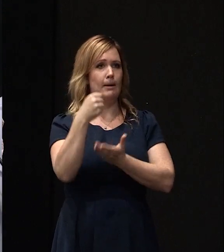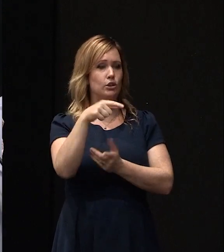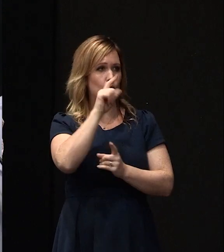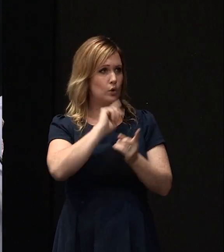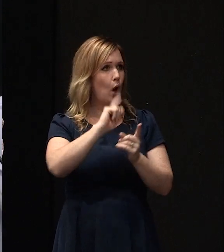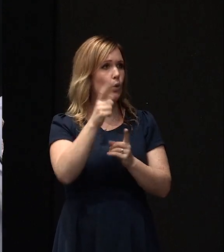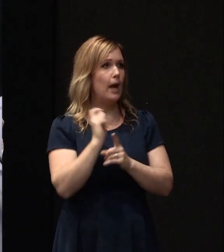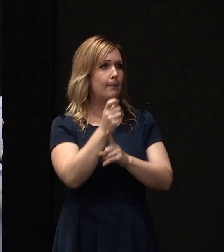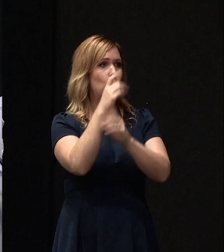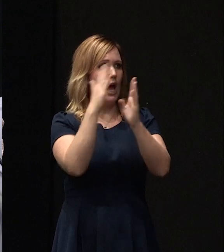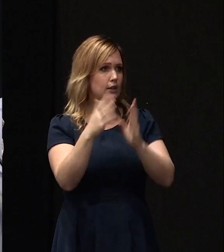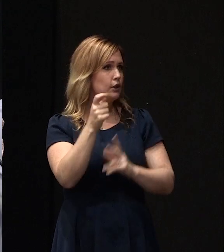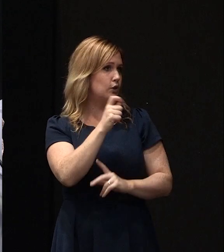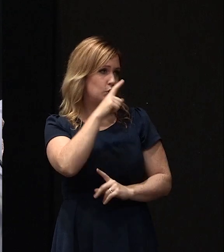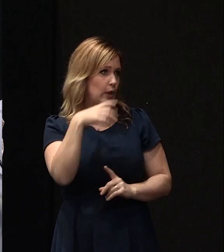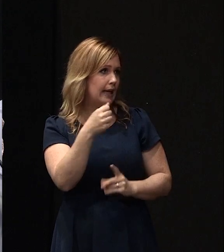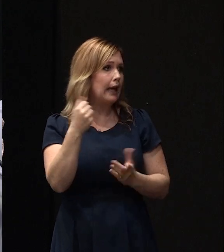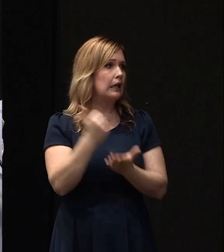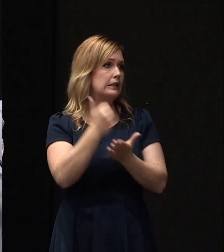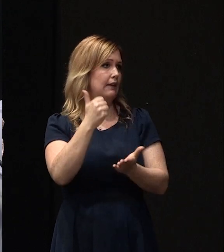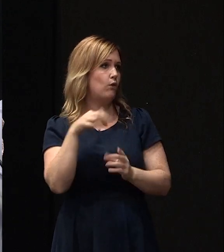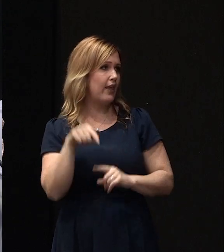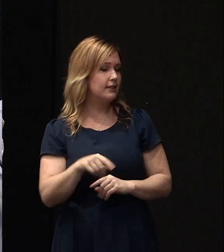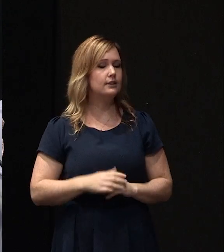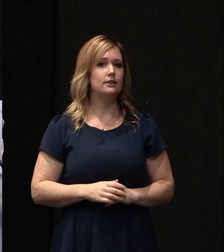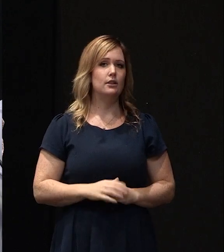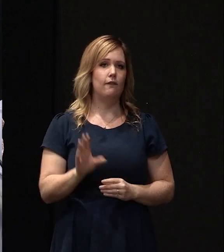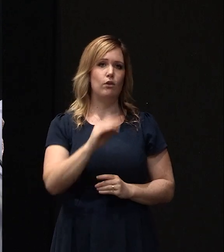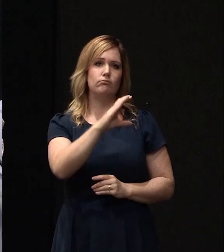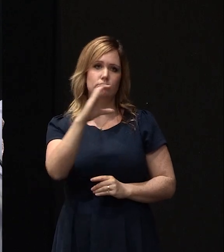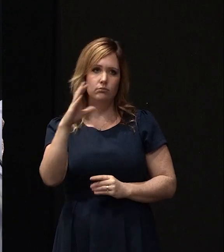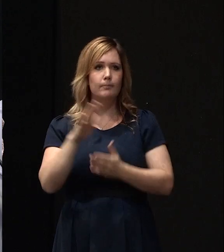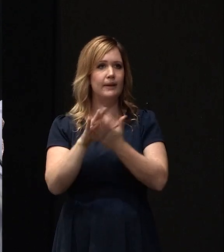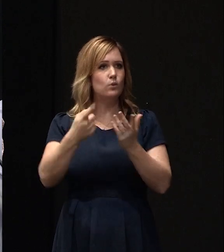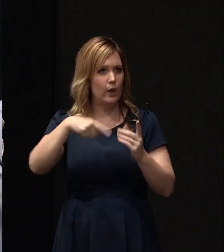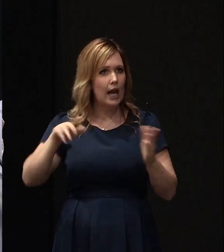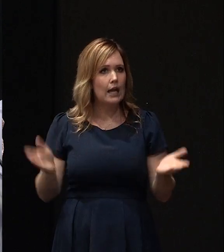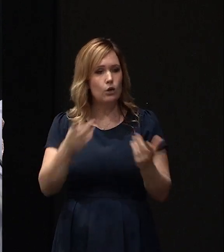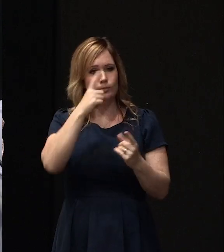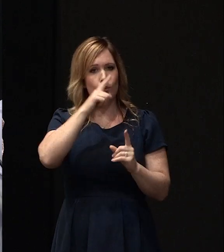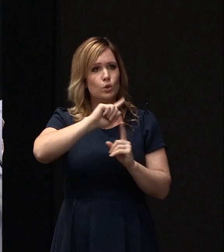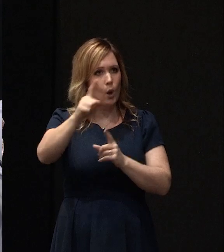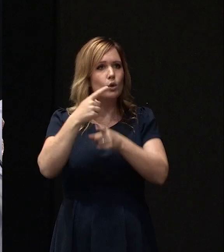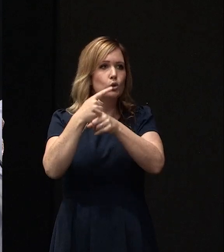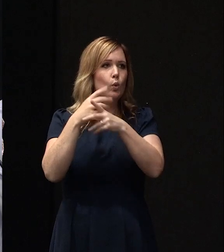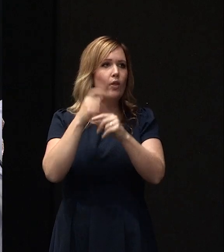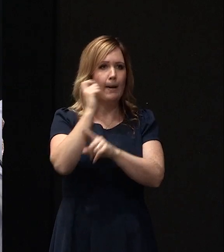out and build a house as soon as you can get consent for it. So we're encouraging people to go and speak with builders. We want people to go and see new home builders